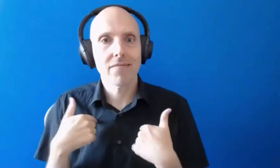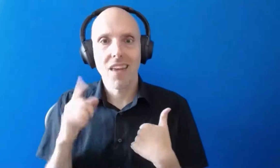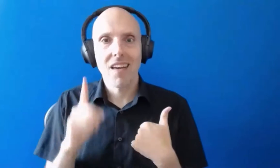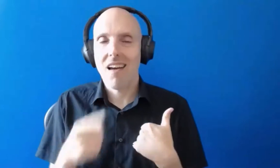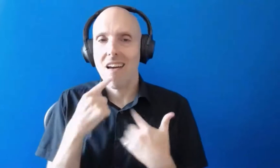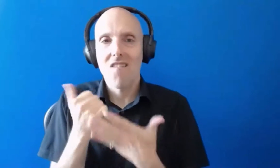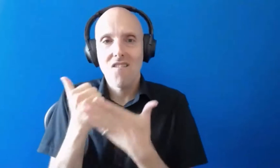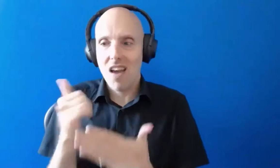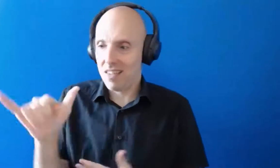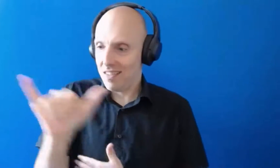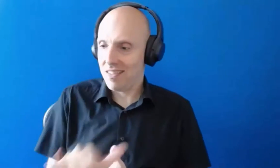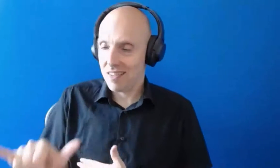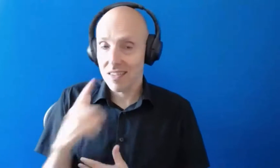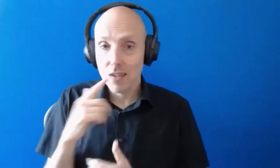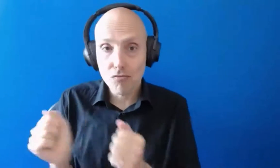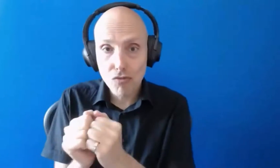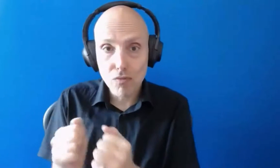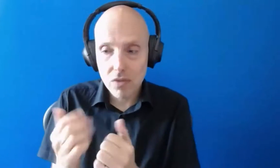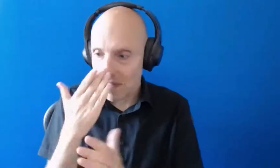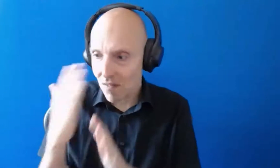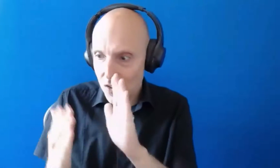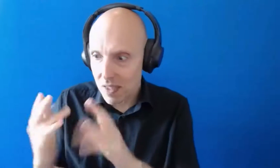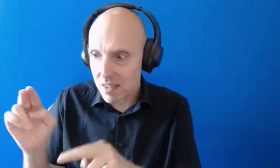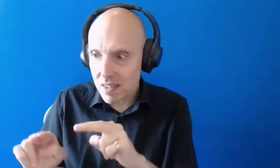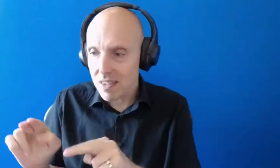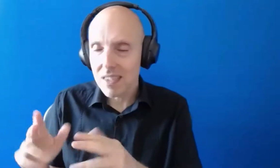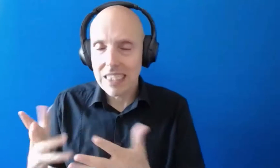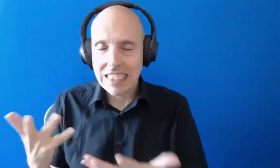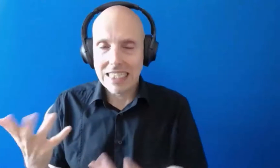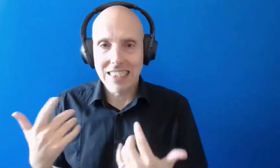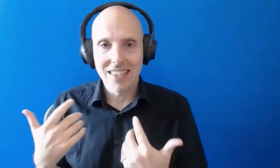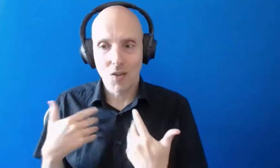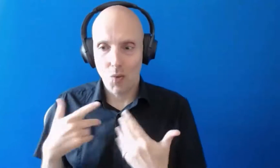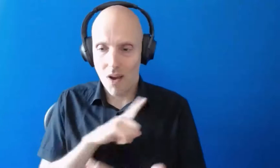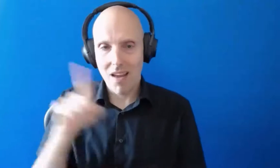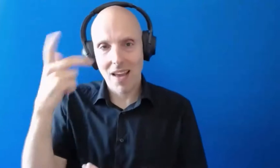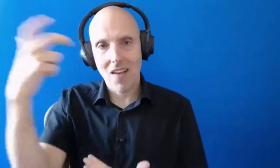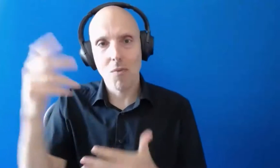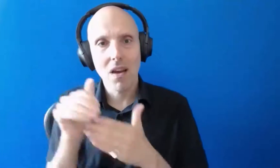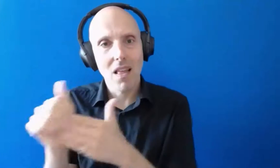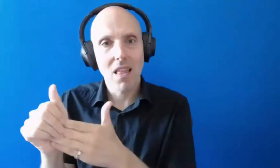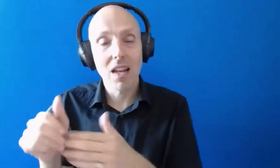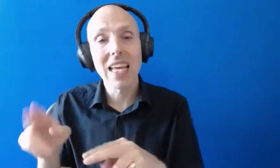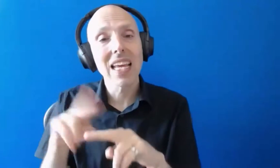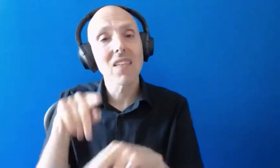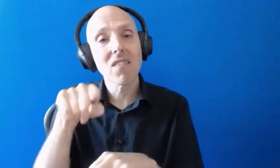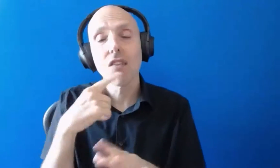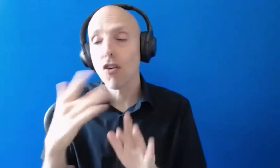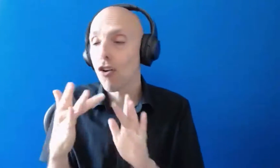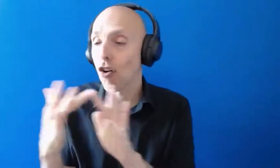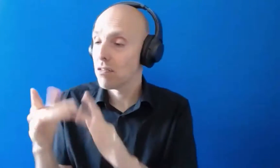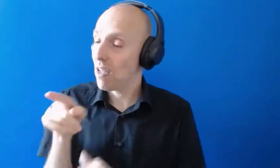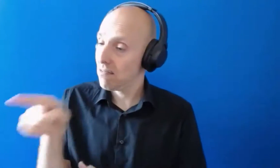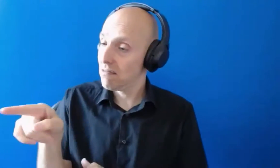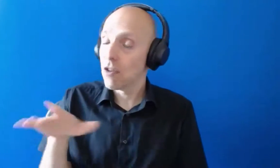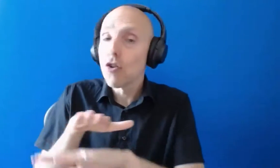about whether that is appropriate under the current government guidelines but if you contact a center and they're not